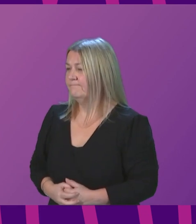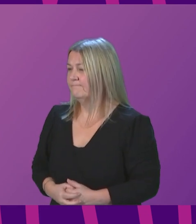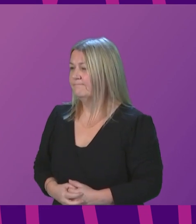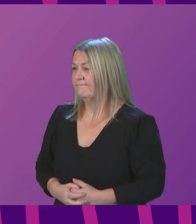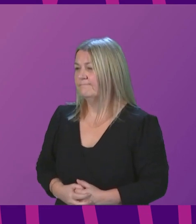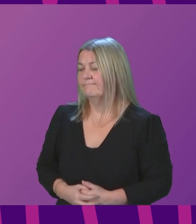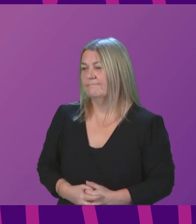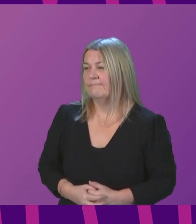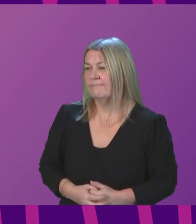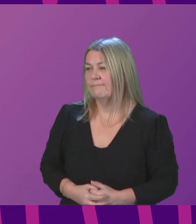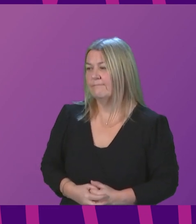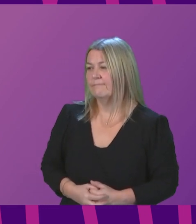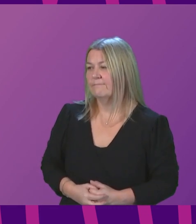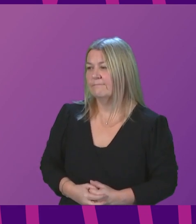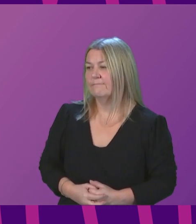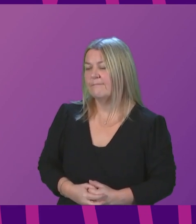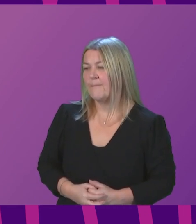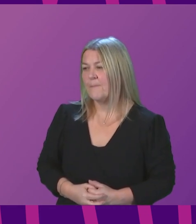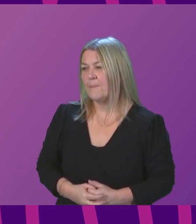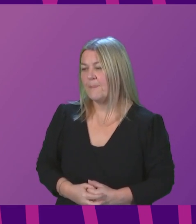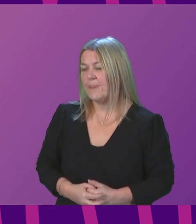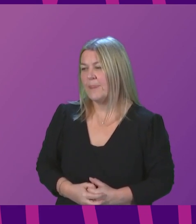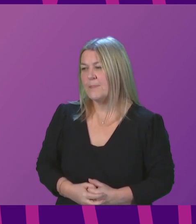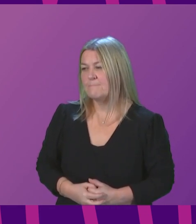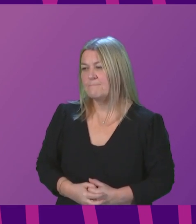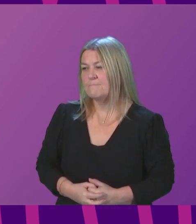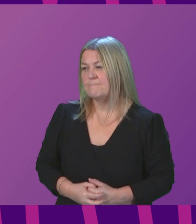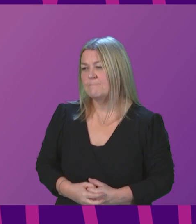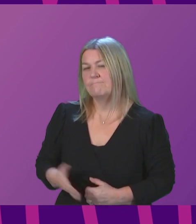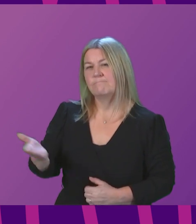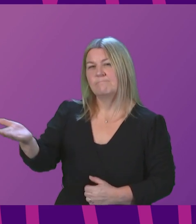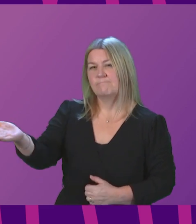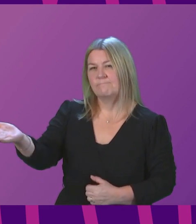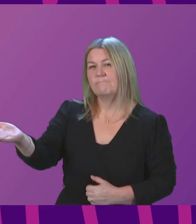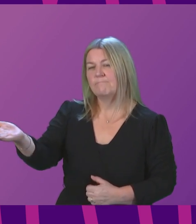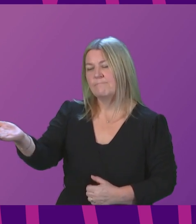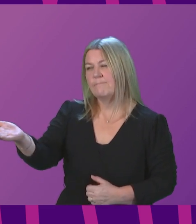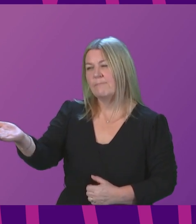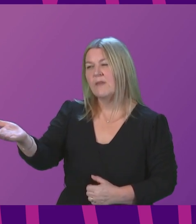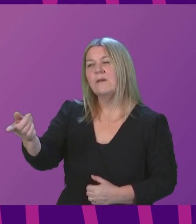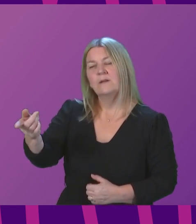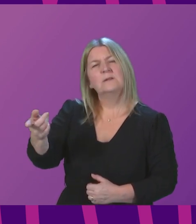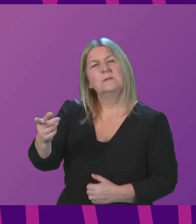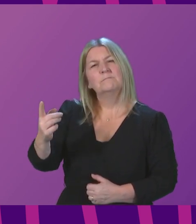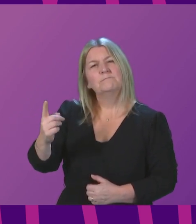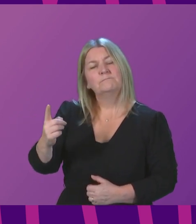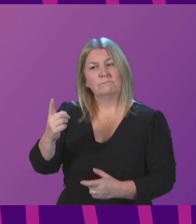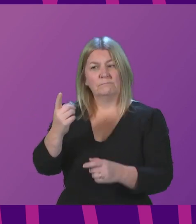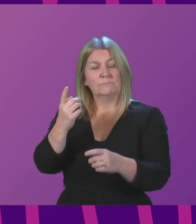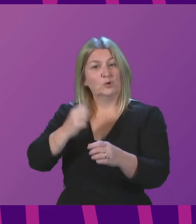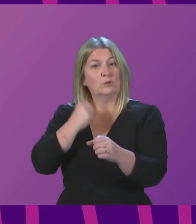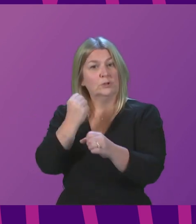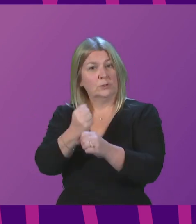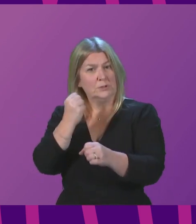Question number six, Mark Griffin. Thank you, Presiding Officer. To ask the First Minister whether the Scottish Government will